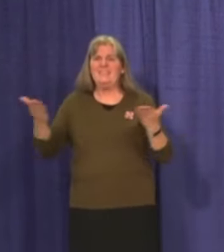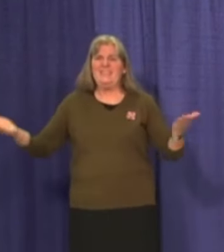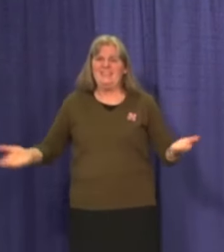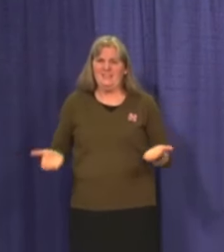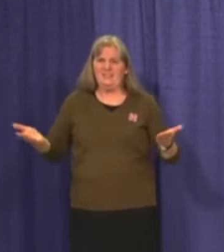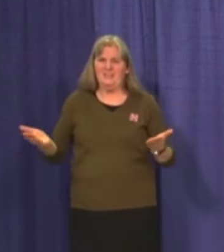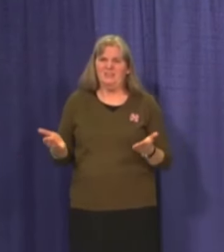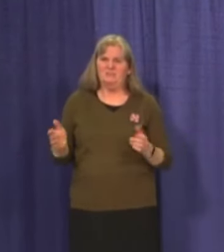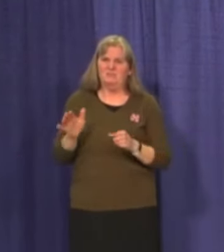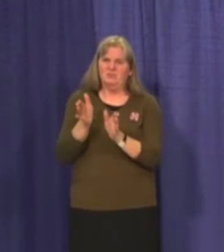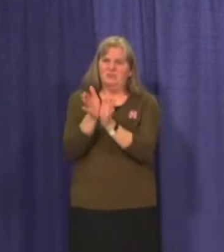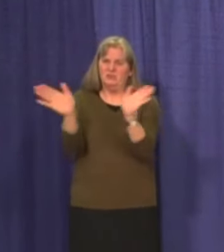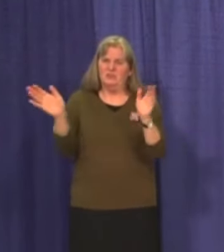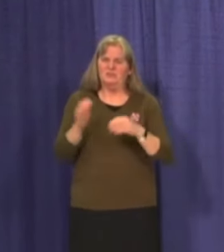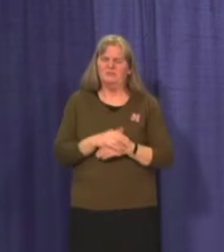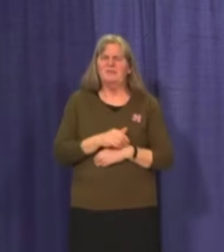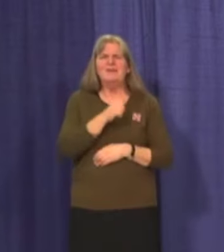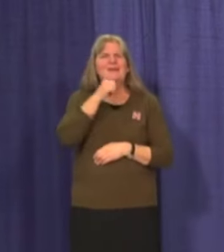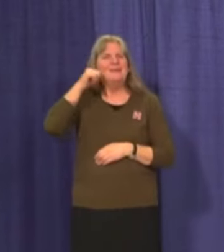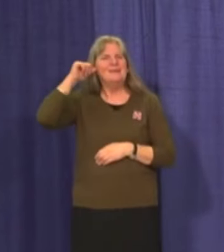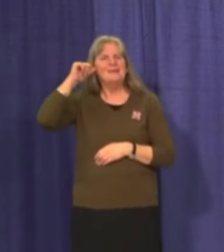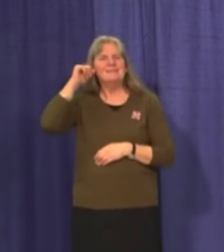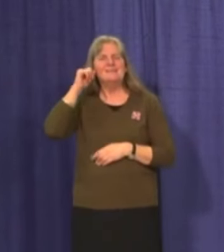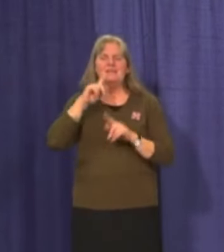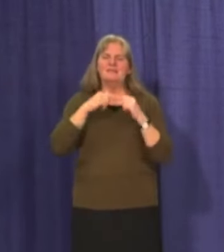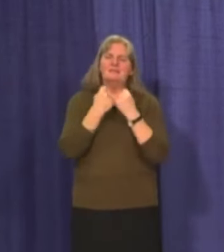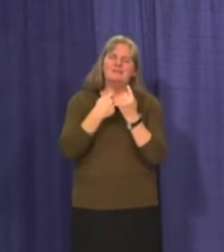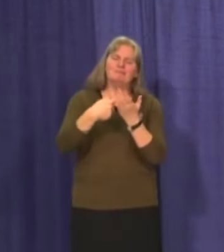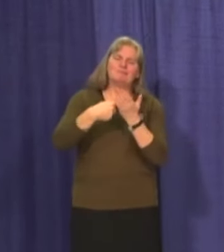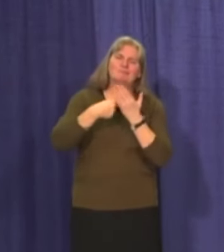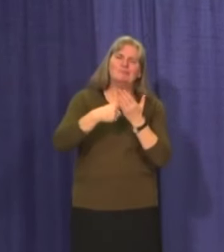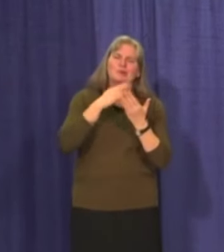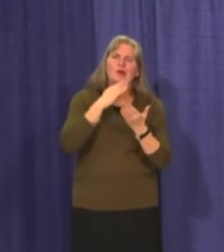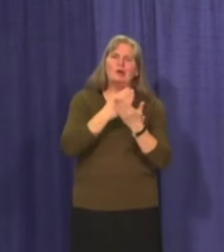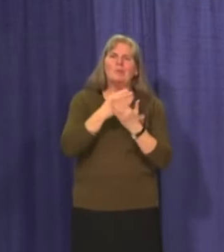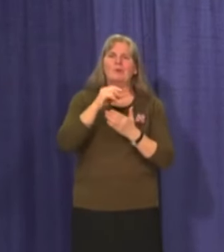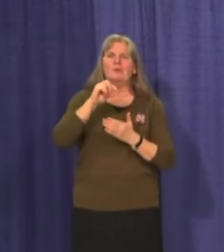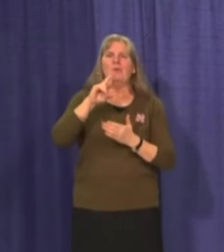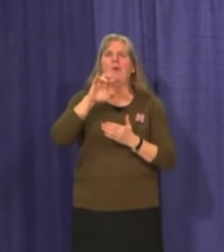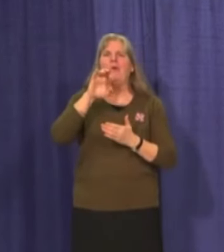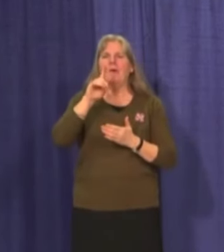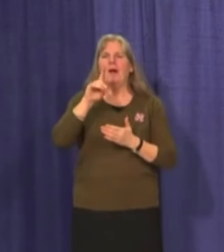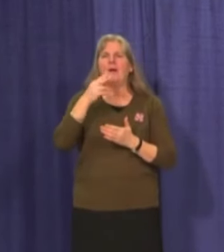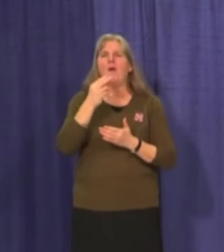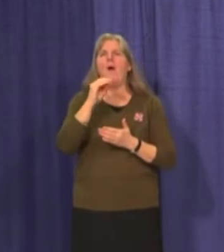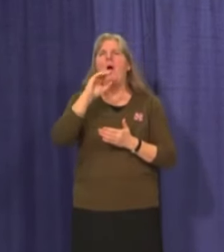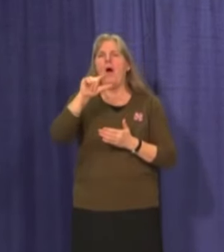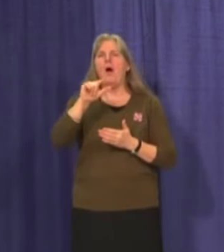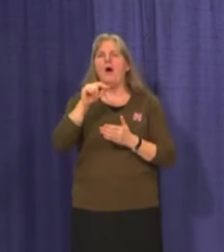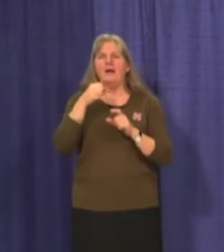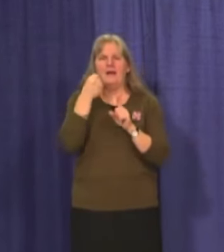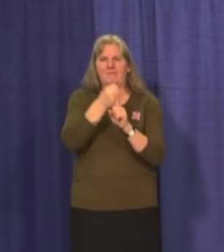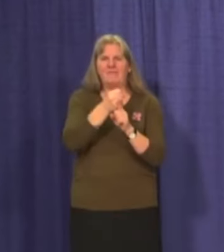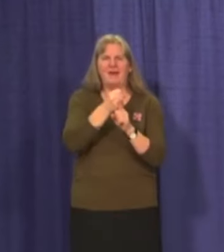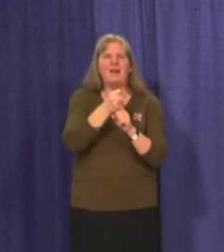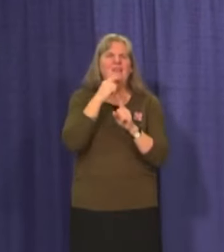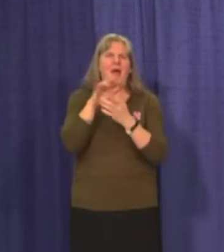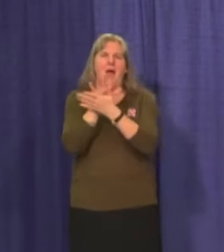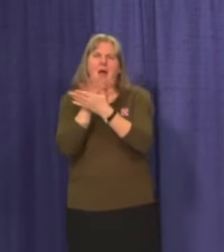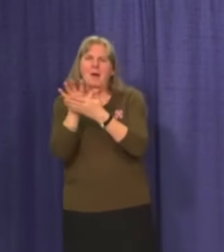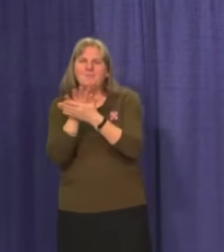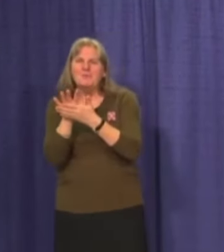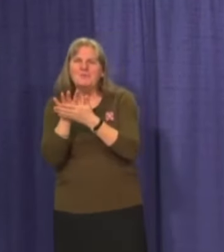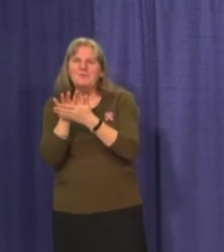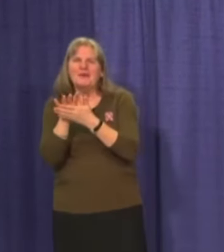talking in my team yesterday about the Groundhog Day effect. I mean the movie, not the actual day, which is coming soon